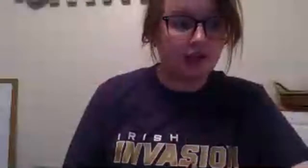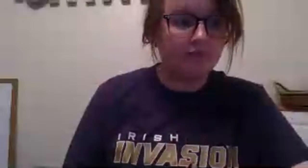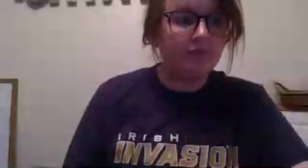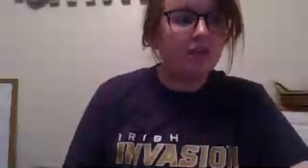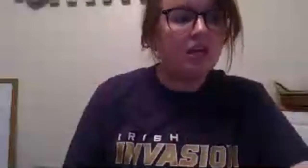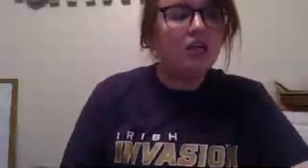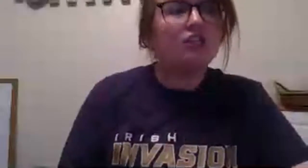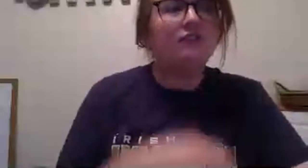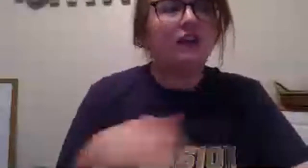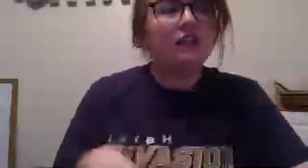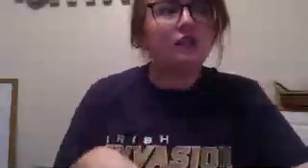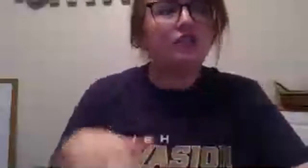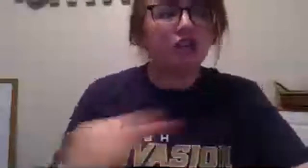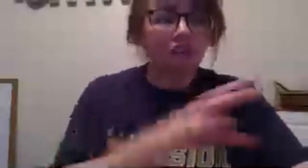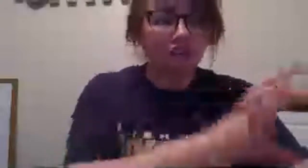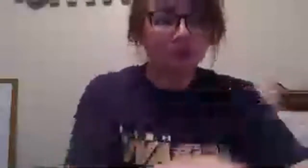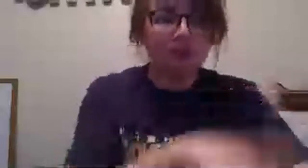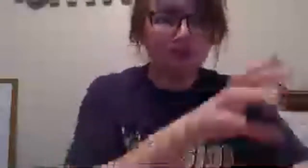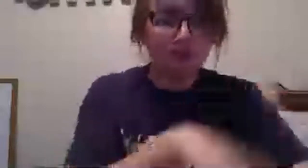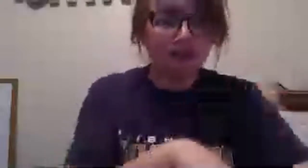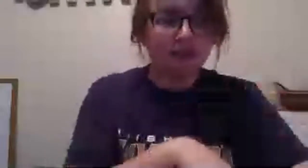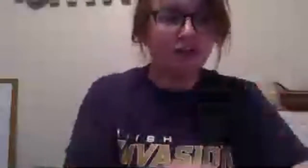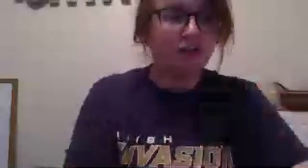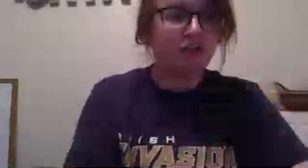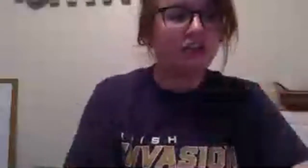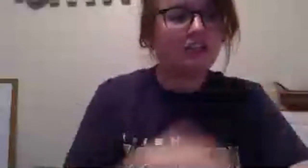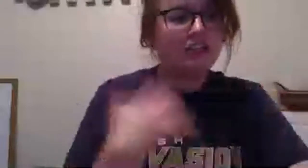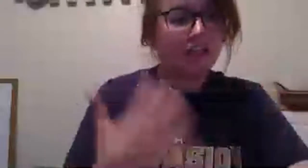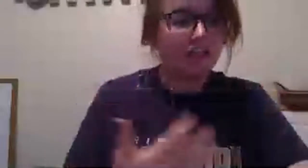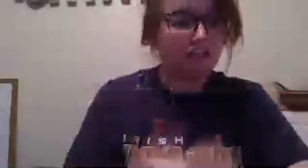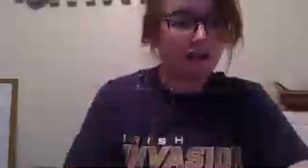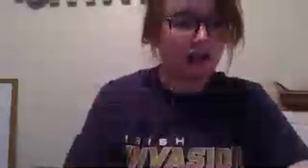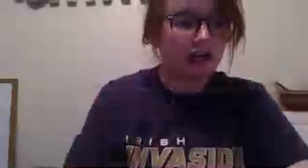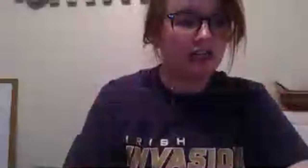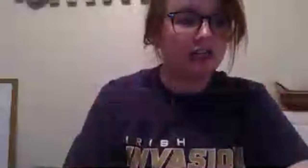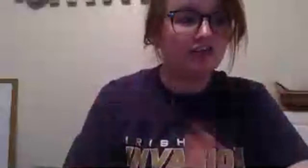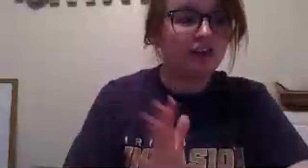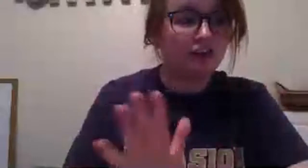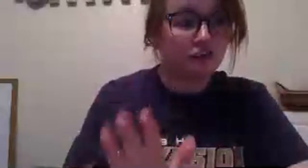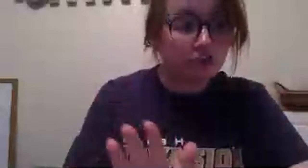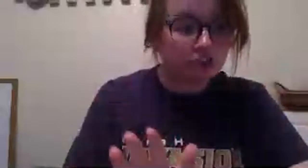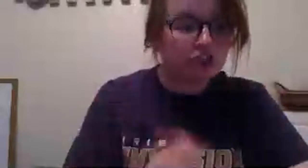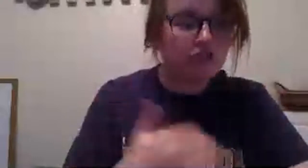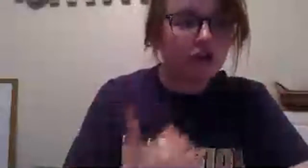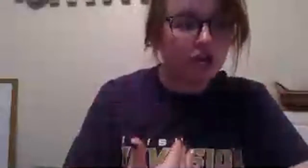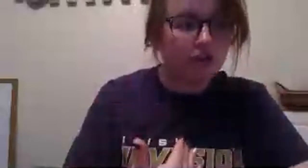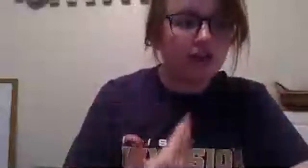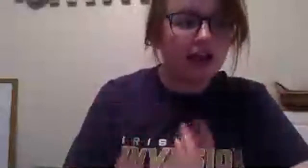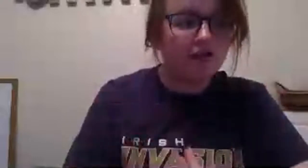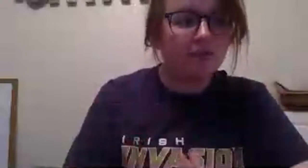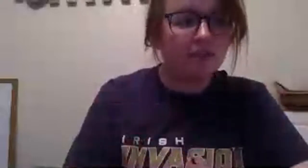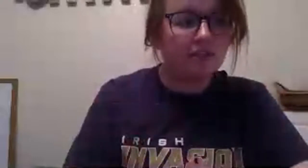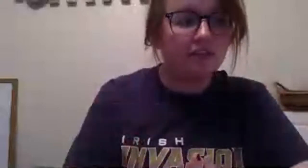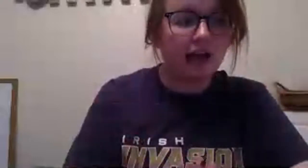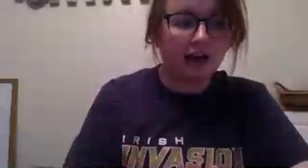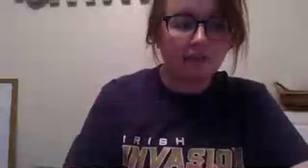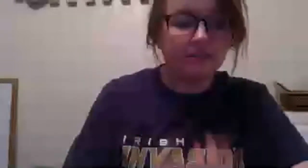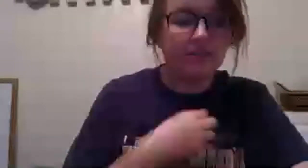so father george calls this priest that's writing this article and he's telling him about it and he's like father george you know that i have a piece of the elf that saint thomas